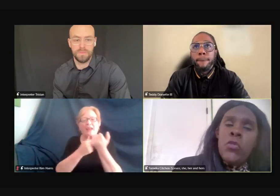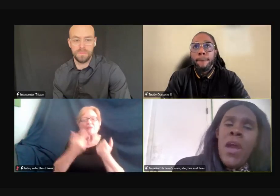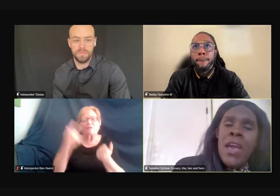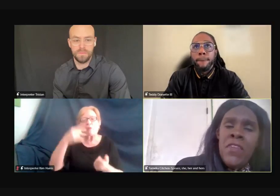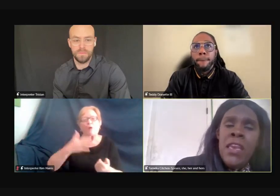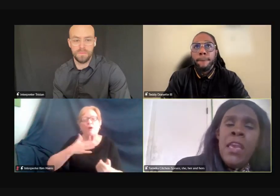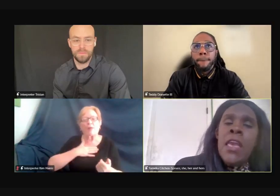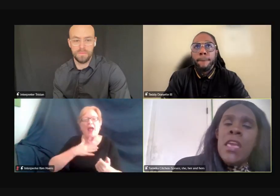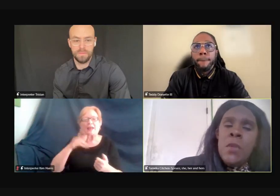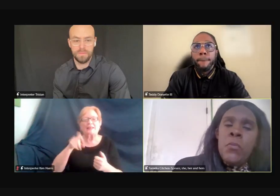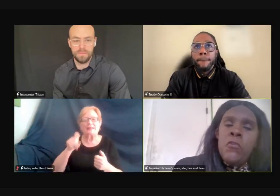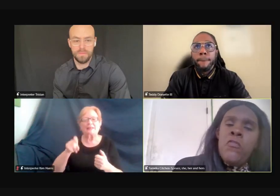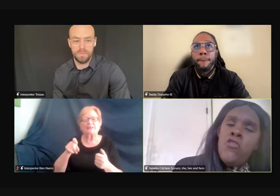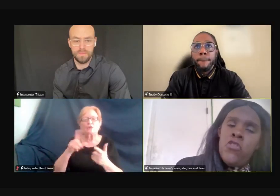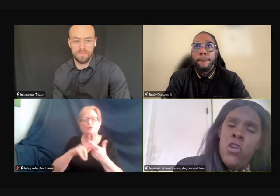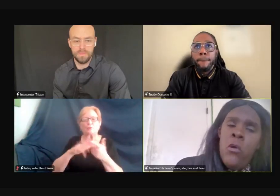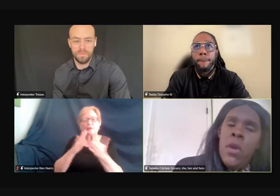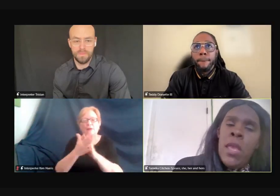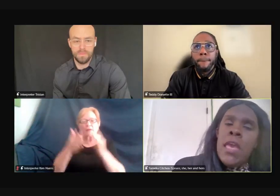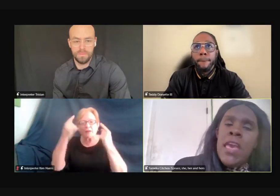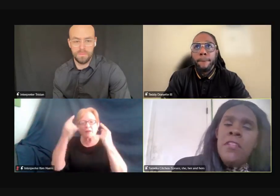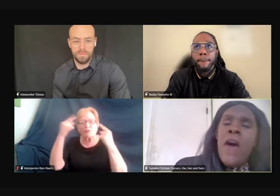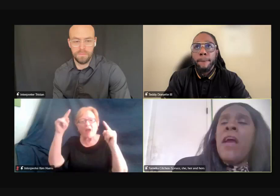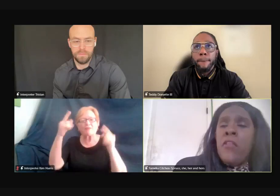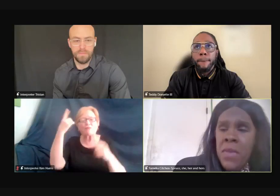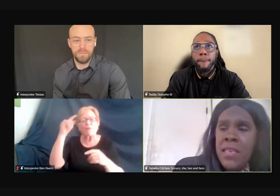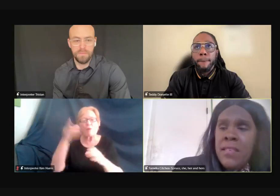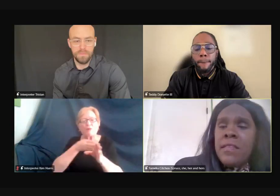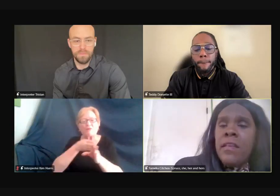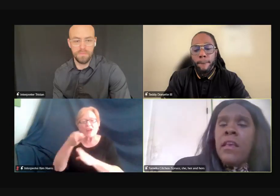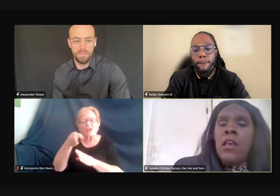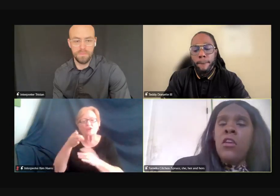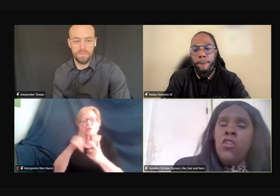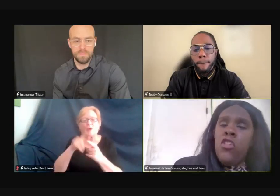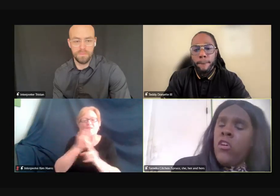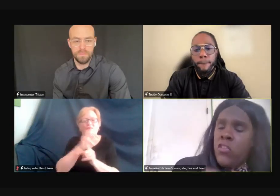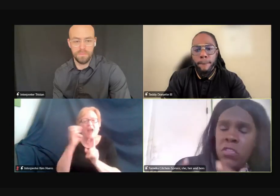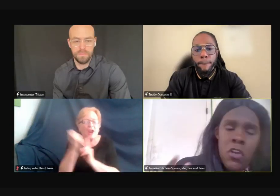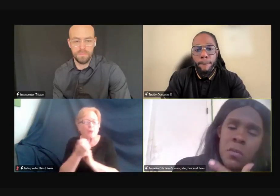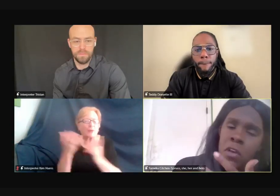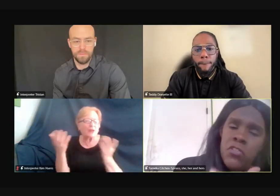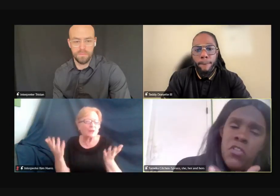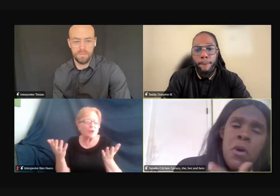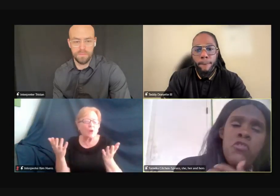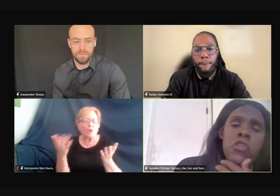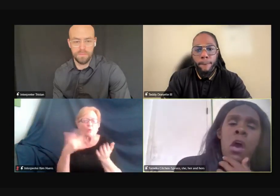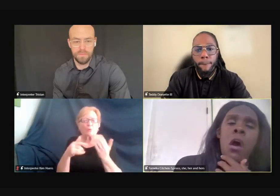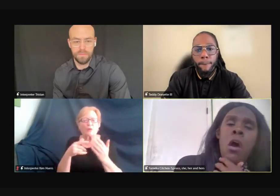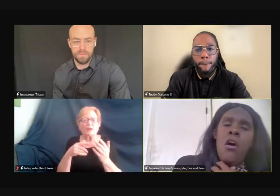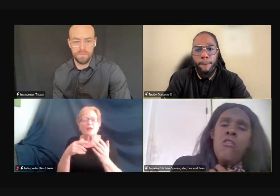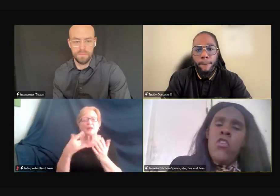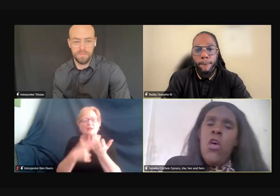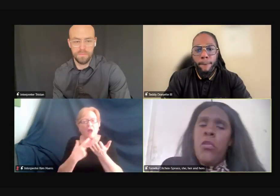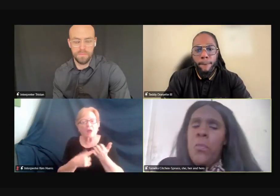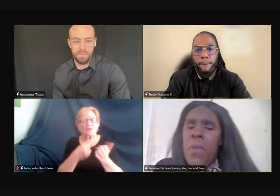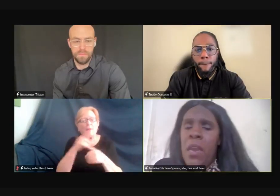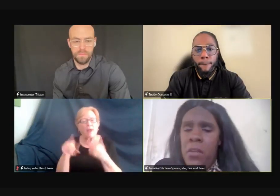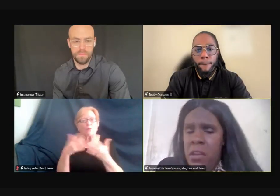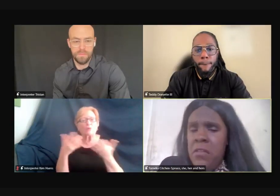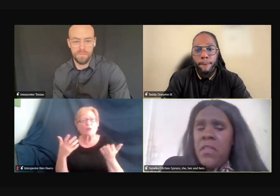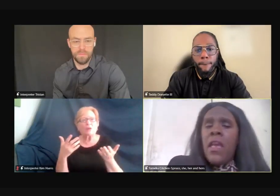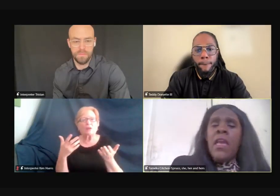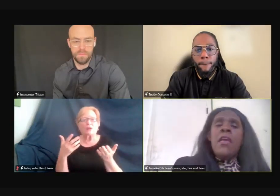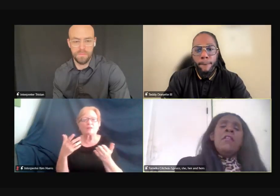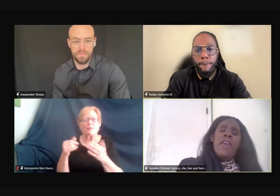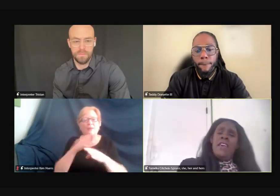and thriving in professional environments? You know, because we talked about so much of, you know, the